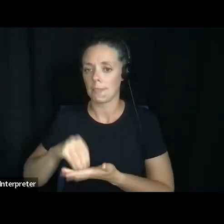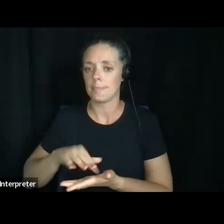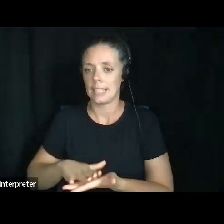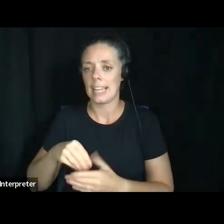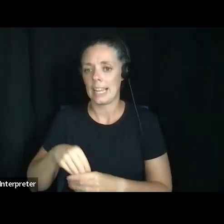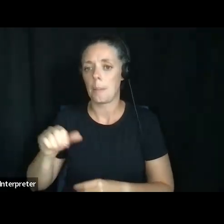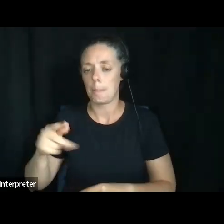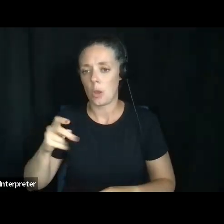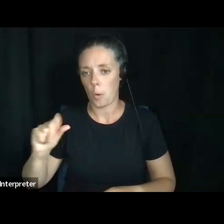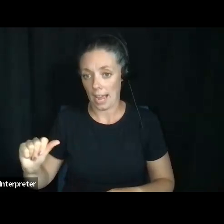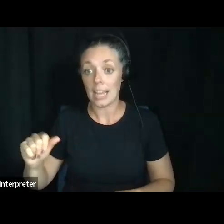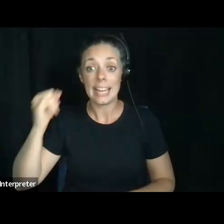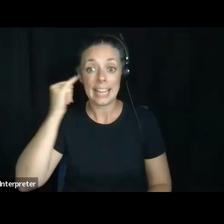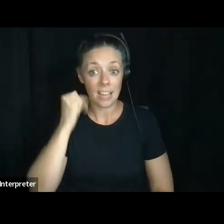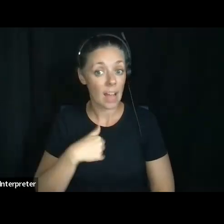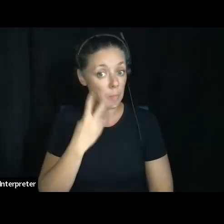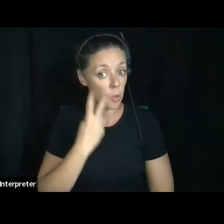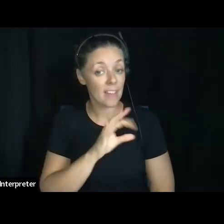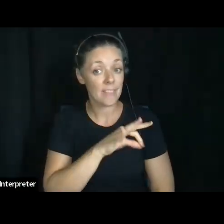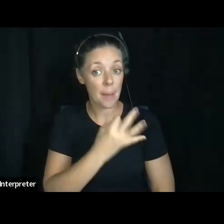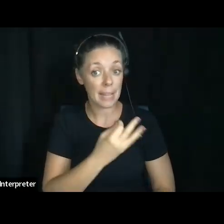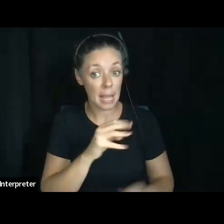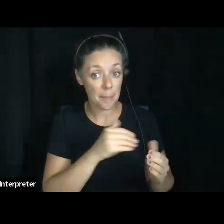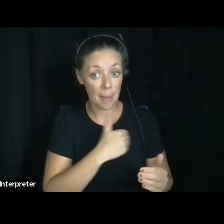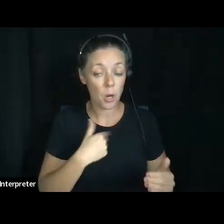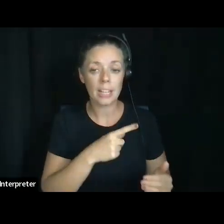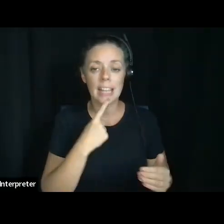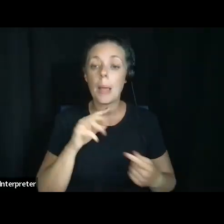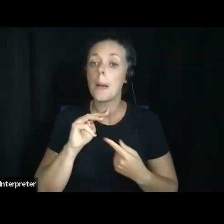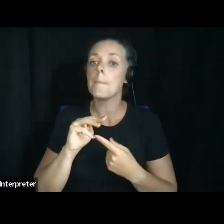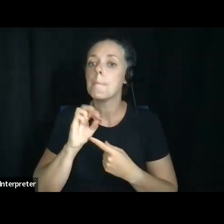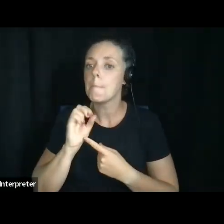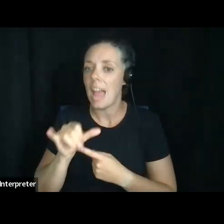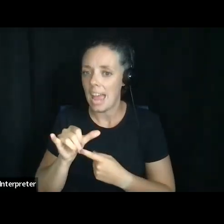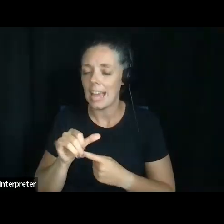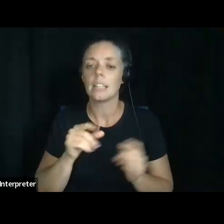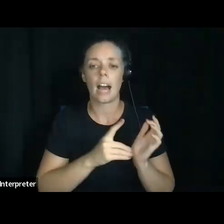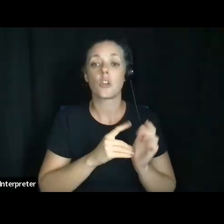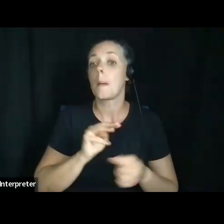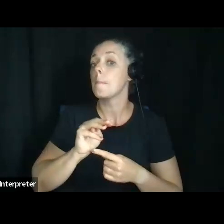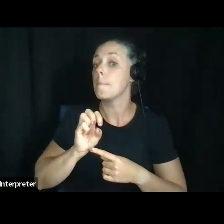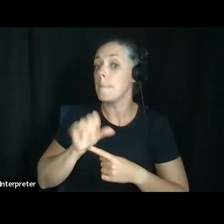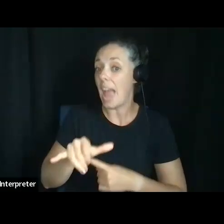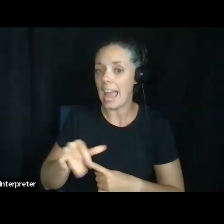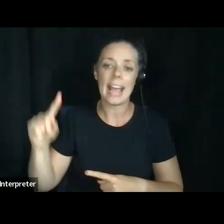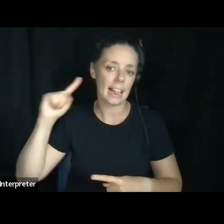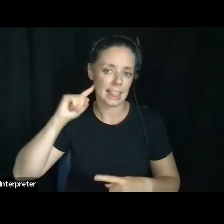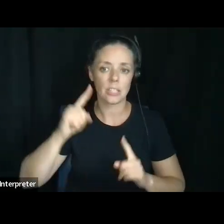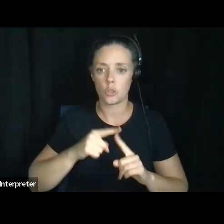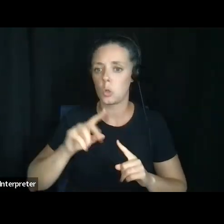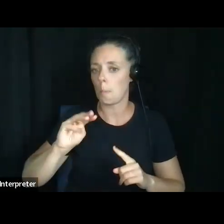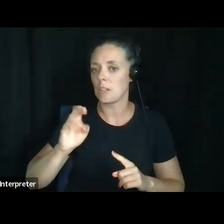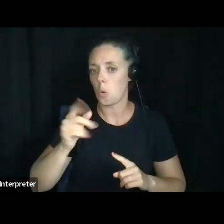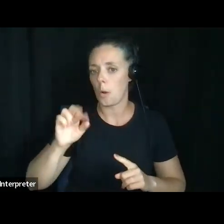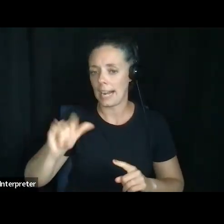When I'm looking at a family member, the word is may, the doctor may listen to the majority and go with the majority rule,